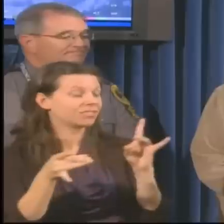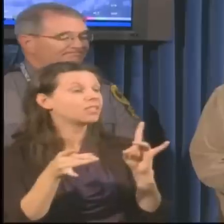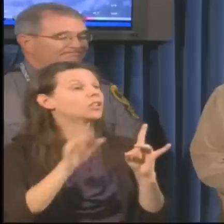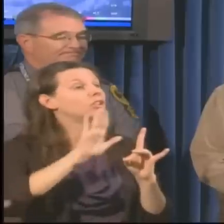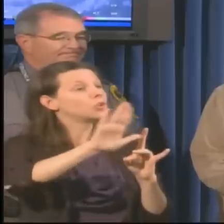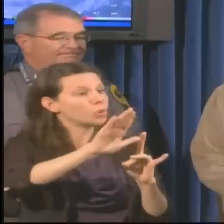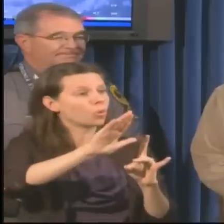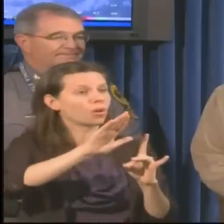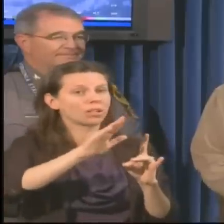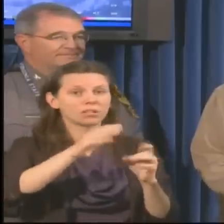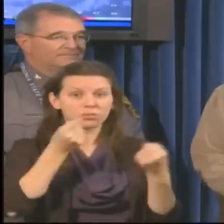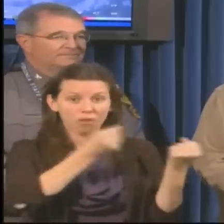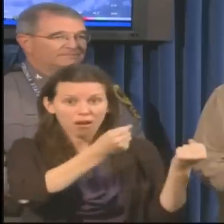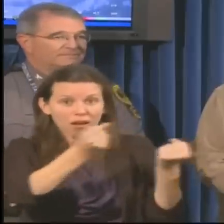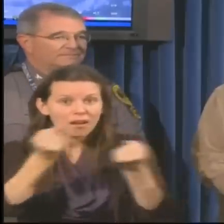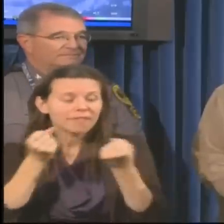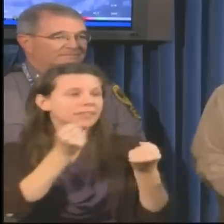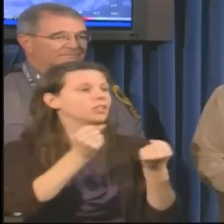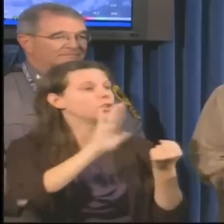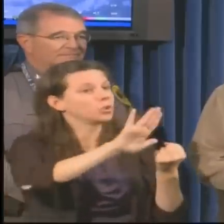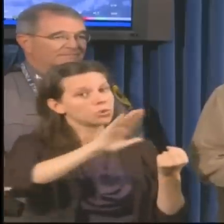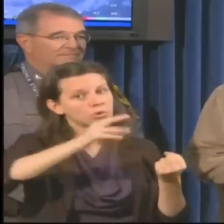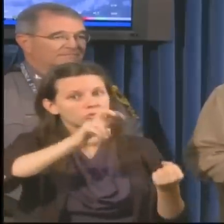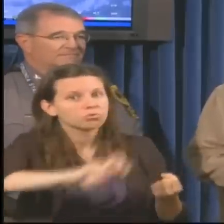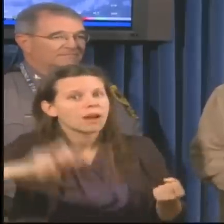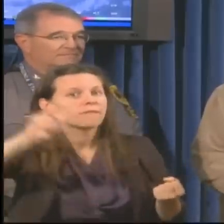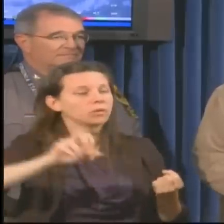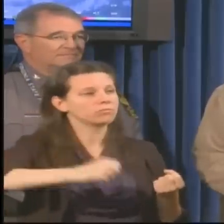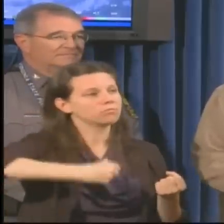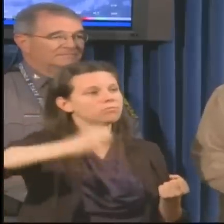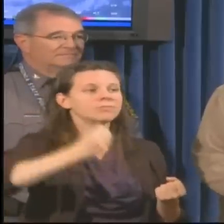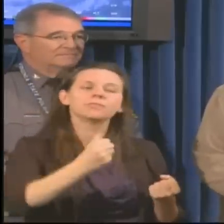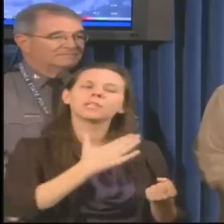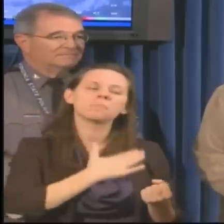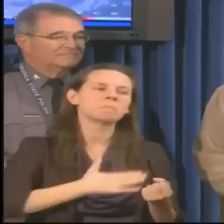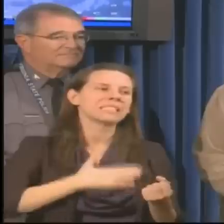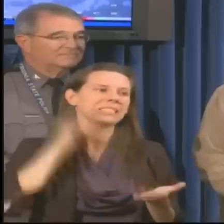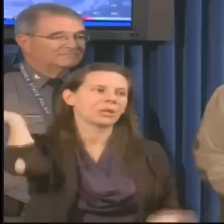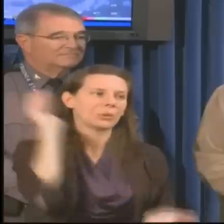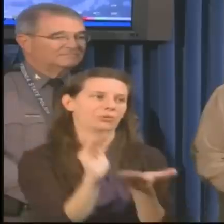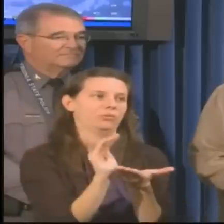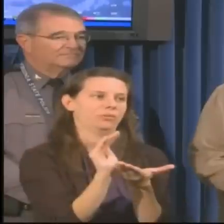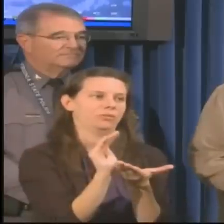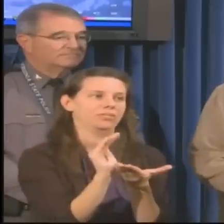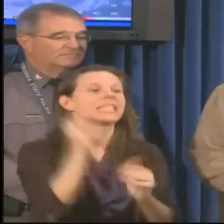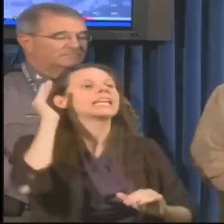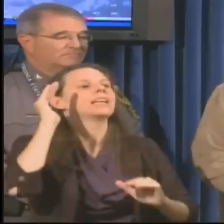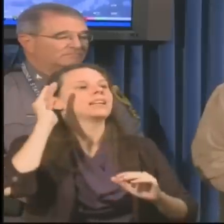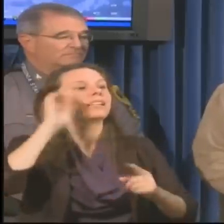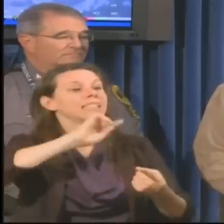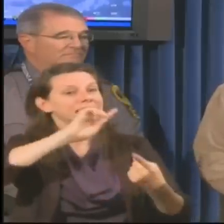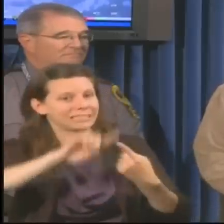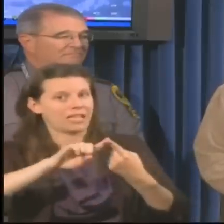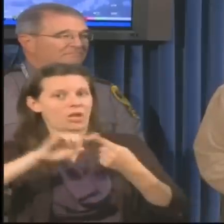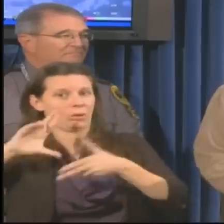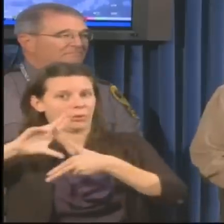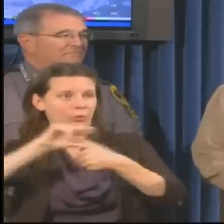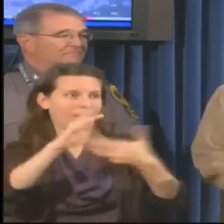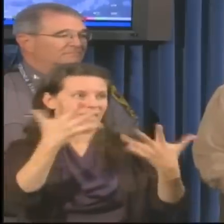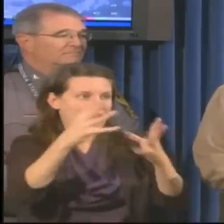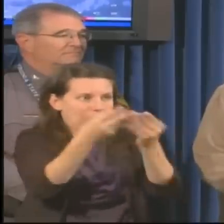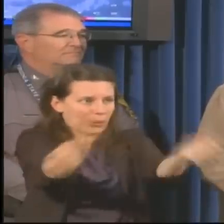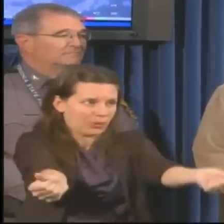travel on the roadways until this weather has passed. We don't want you out there